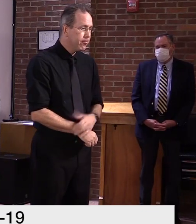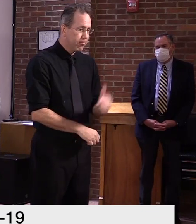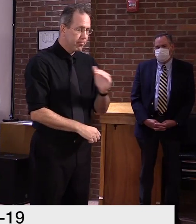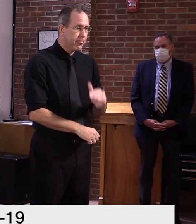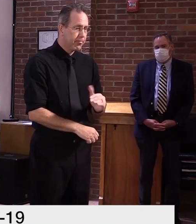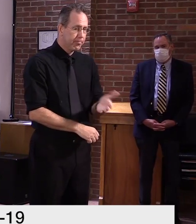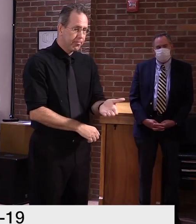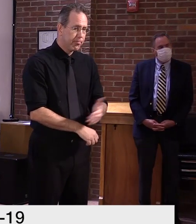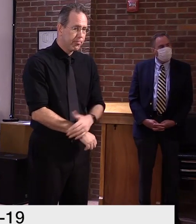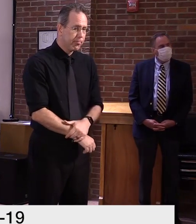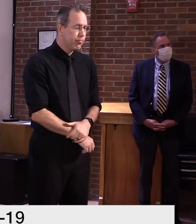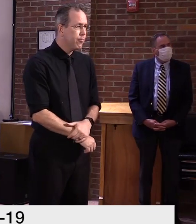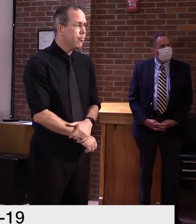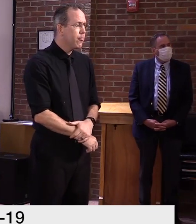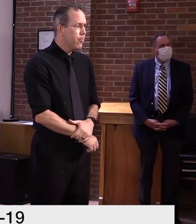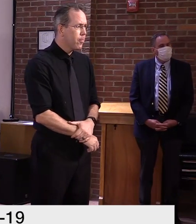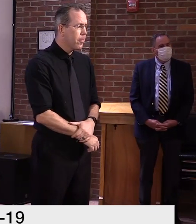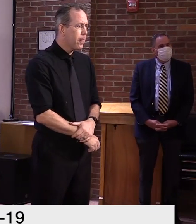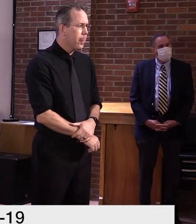Andrew? Gnat?